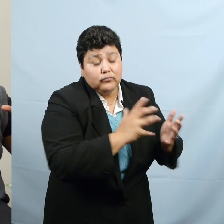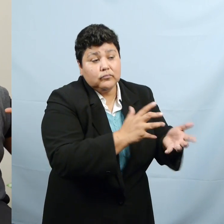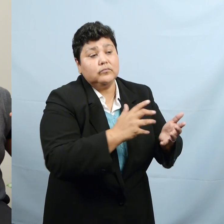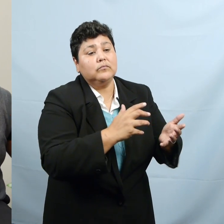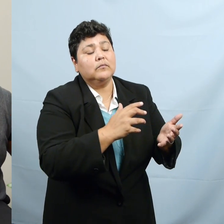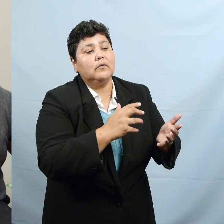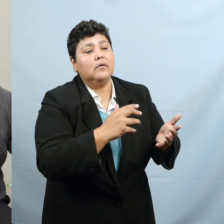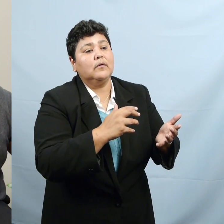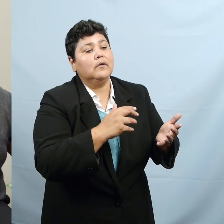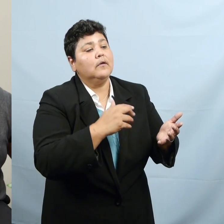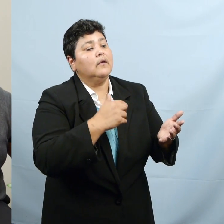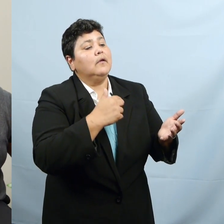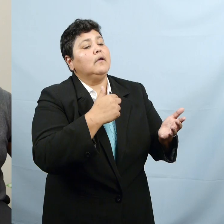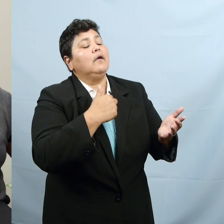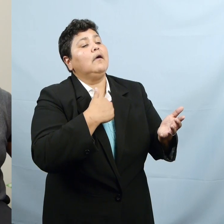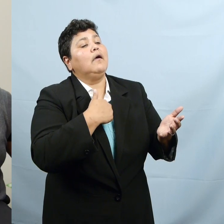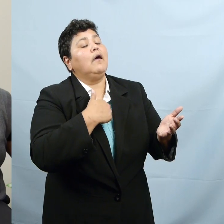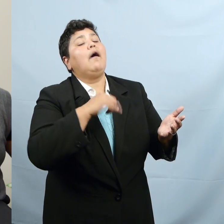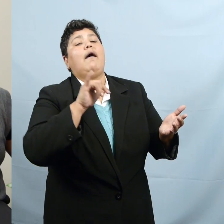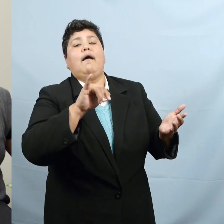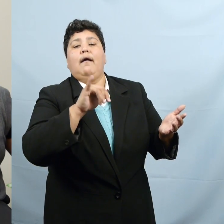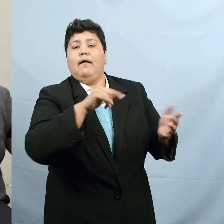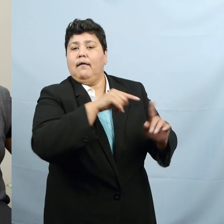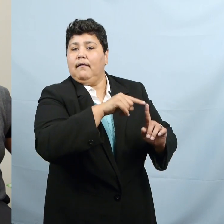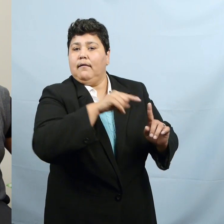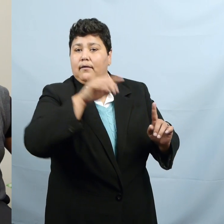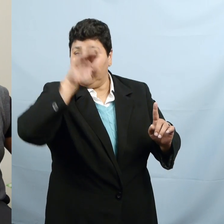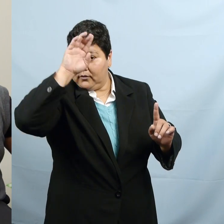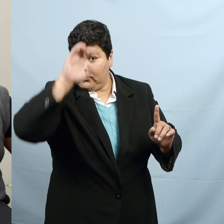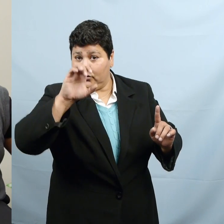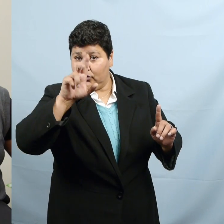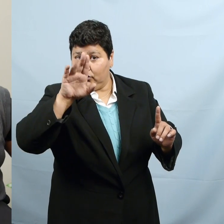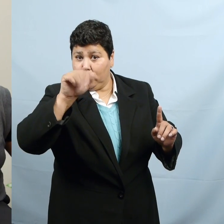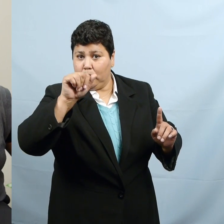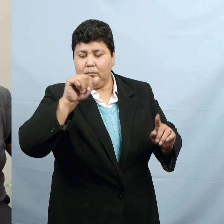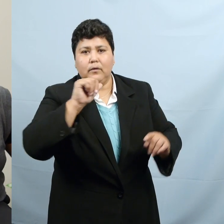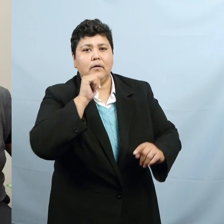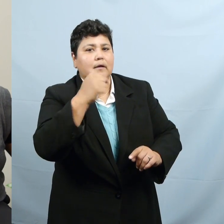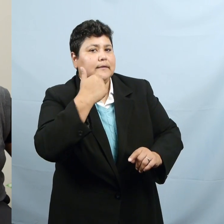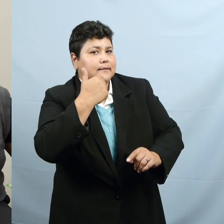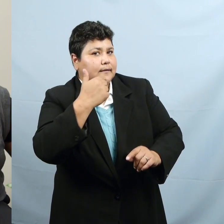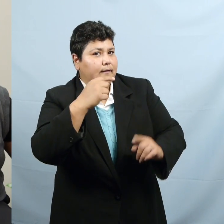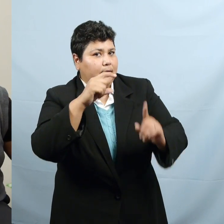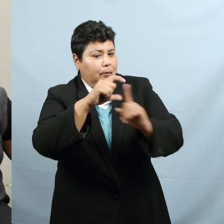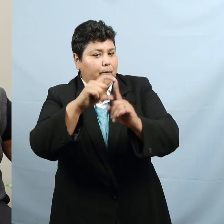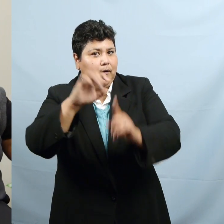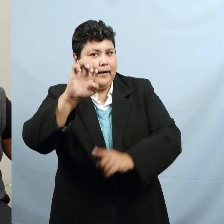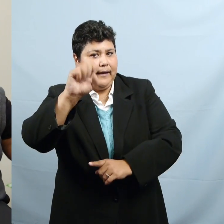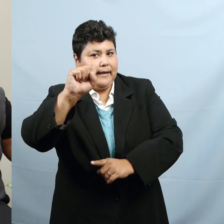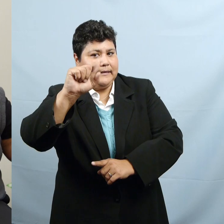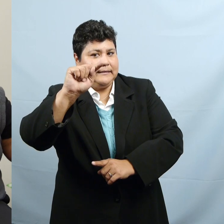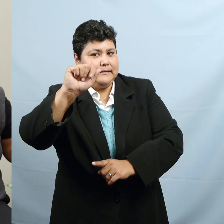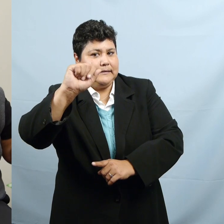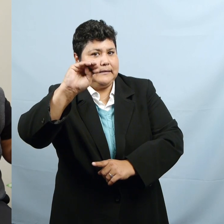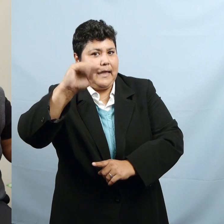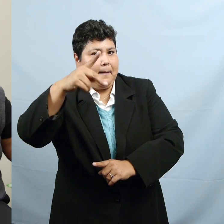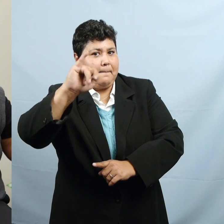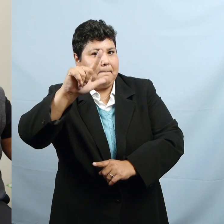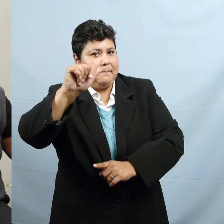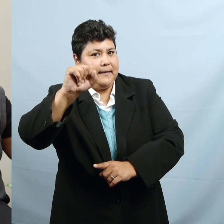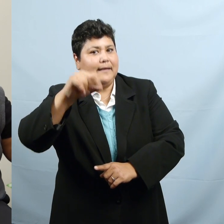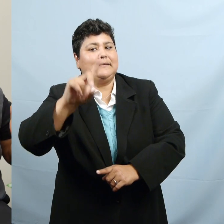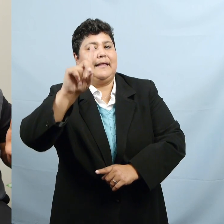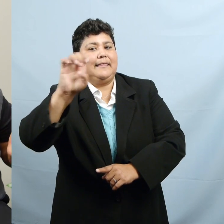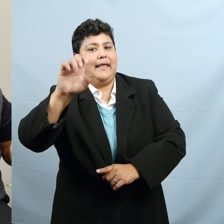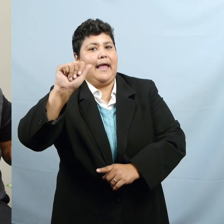that, um, in, Cuba, um, they don't say estampillas de alimentos for food stamps or, or food